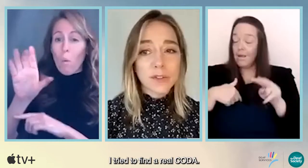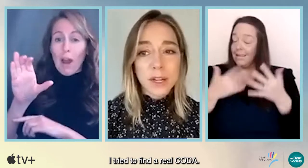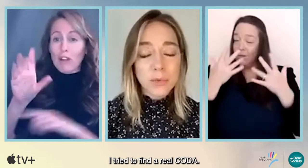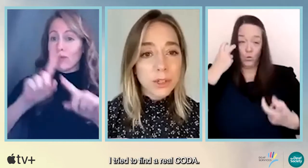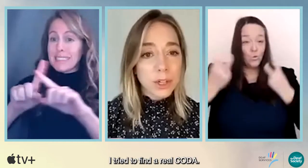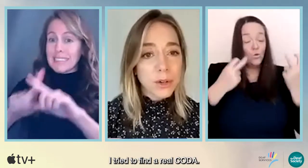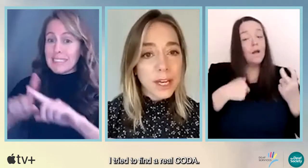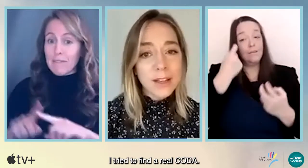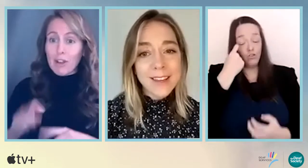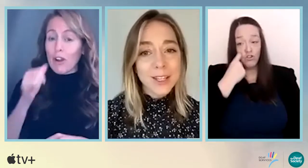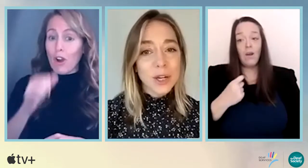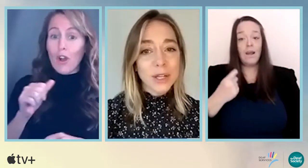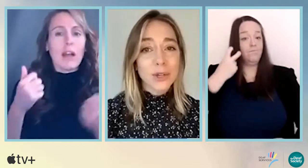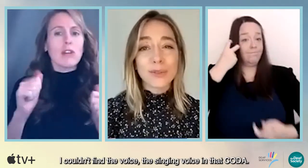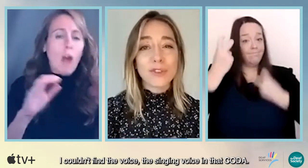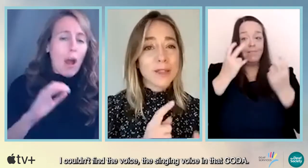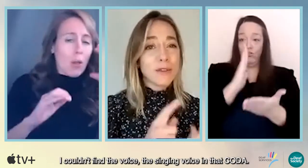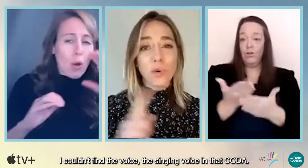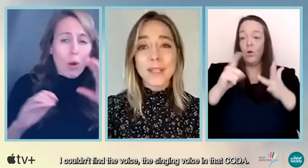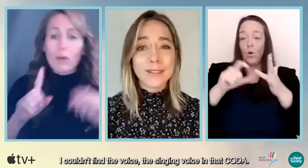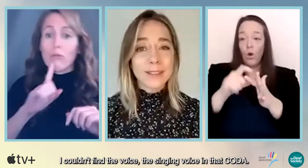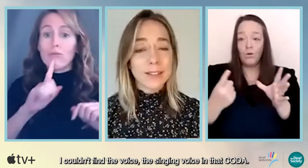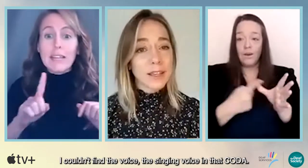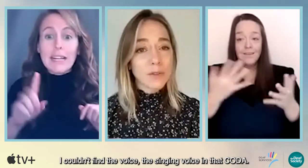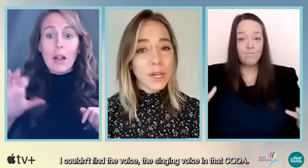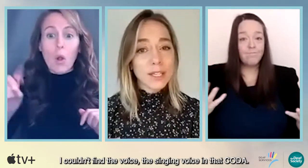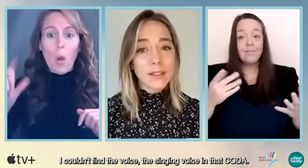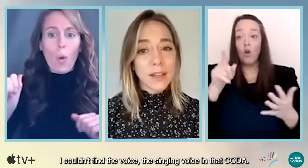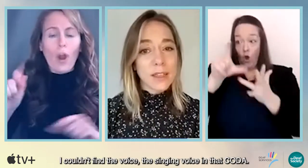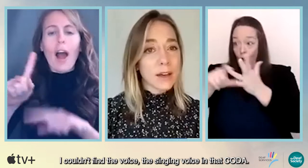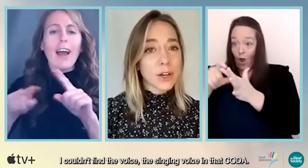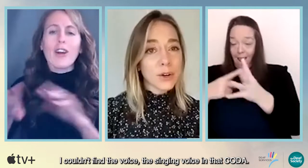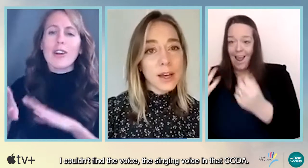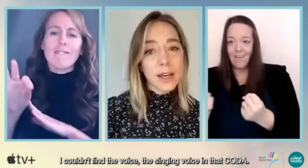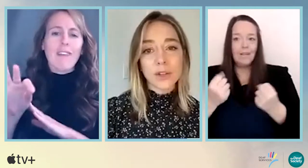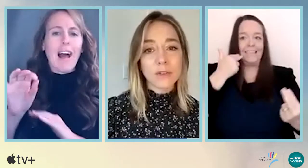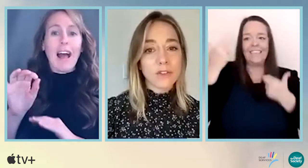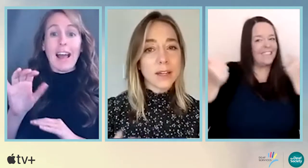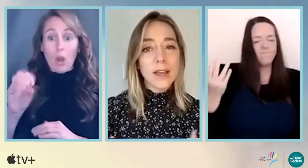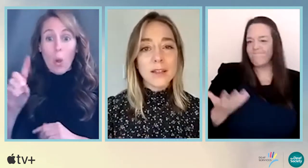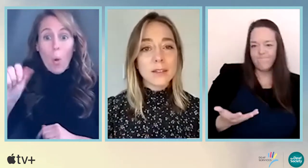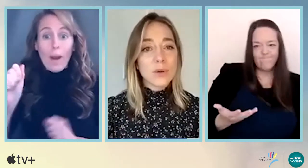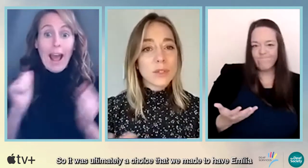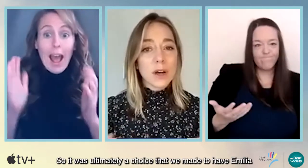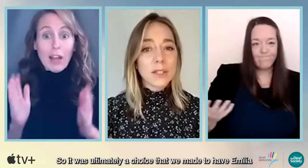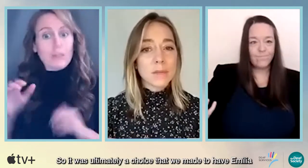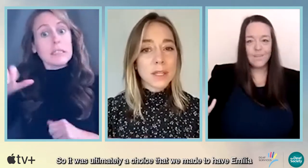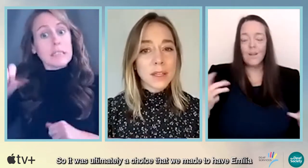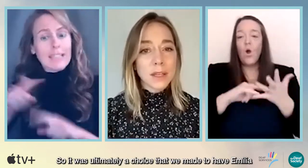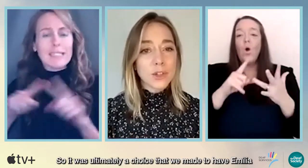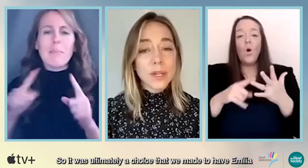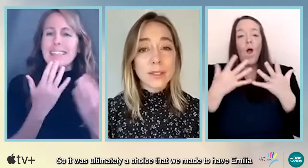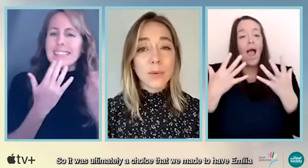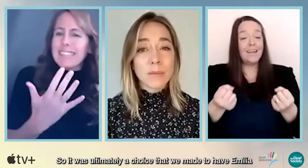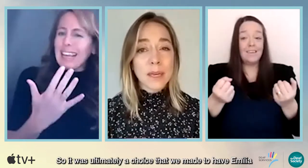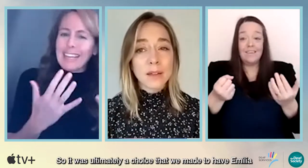tried to find a real coda, you know, I couldn't find the voice, the singing voice in that coda, I couldn't find. So it was ultimately